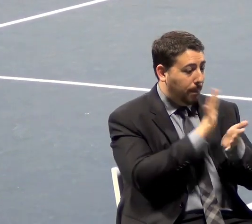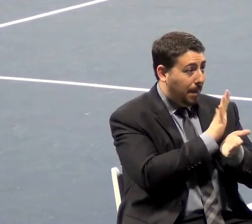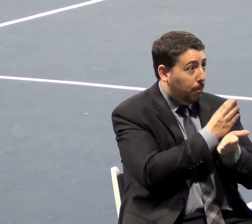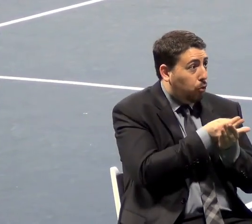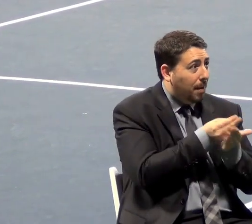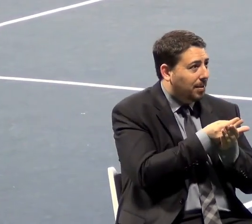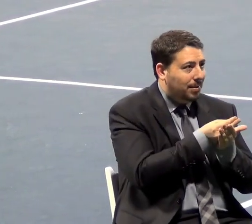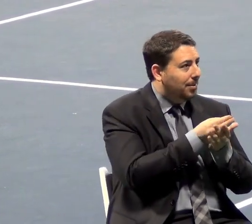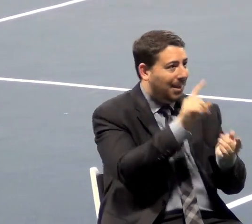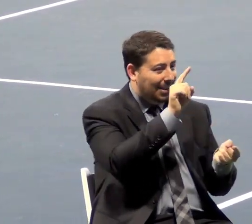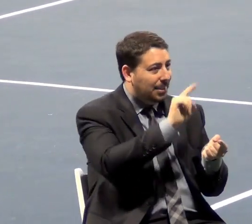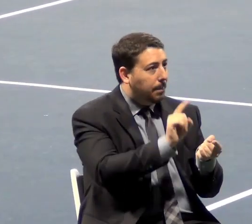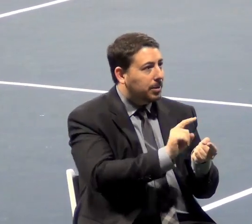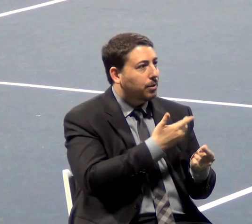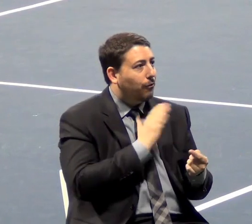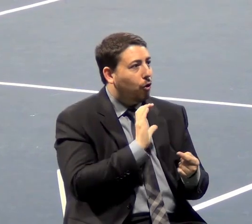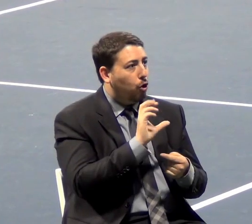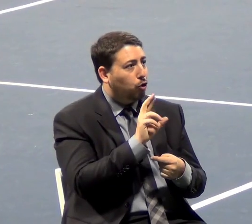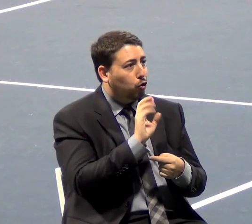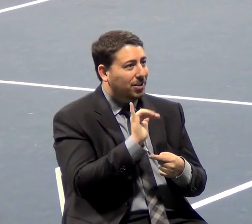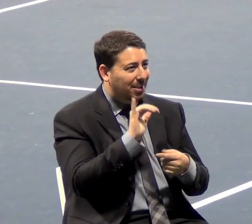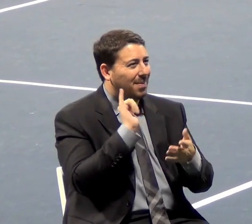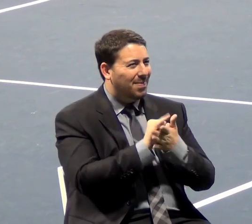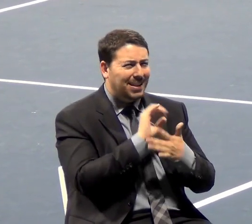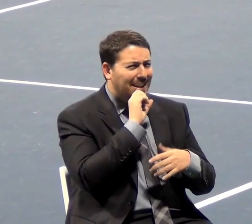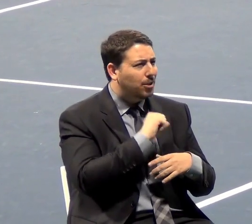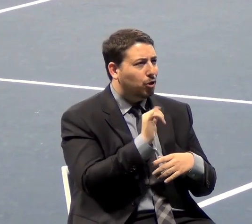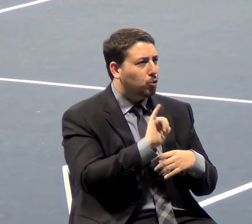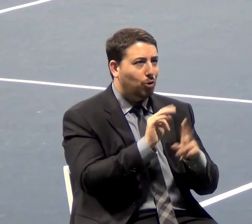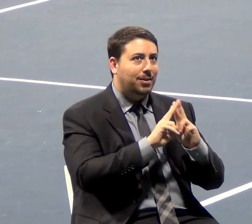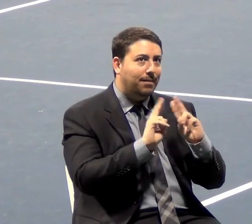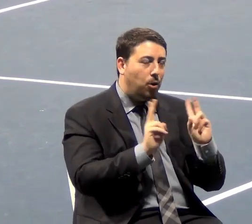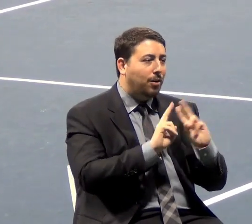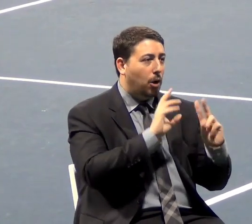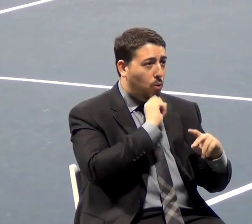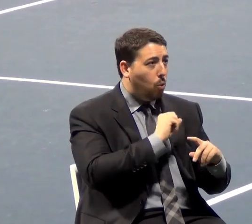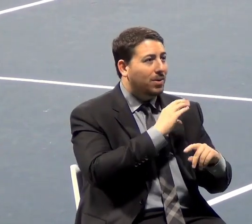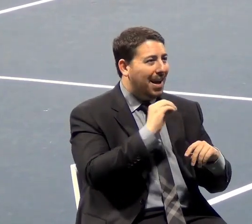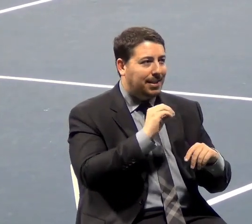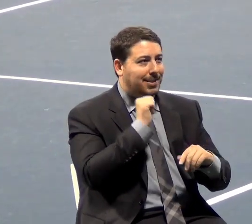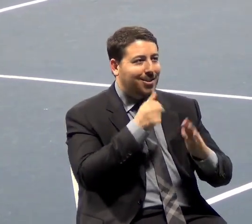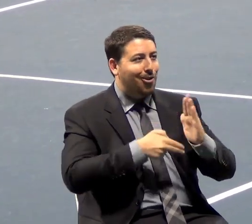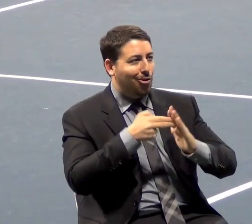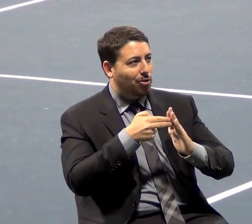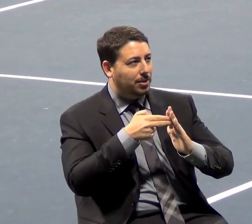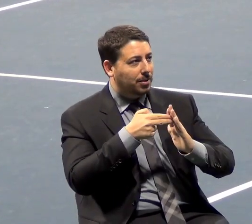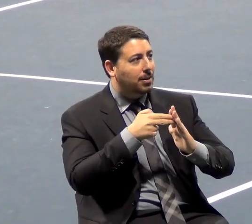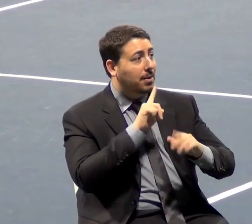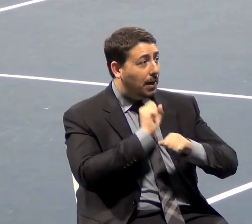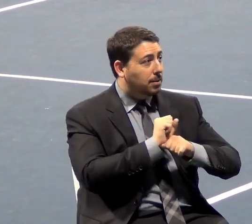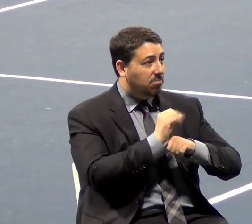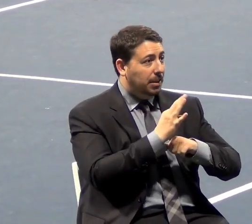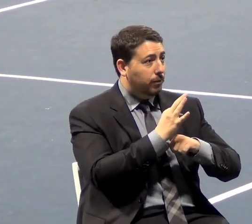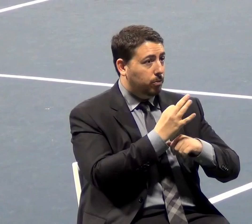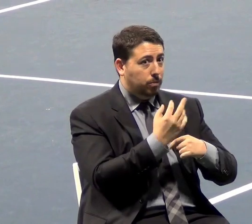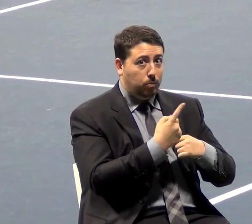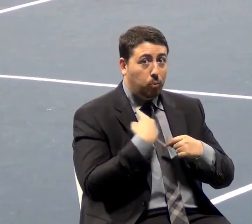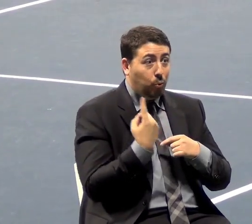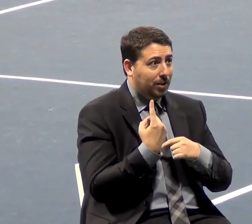is ancient as well. It is very, very old, and it's dishonest. If you or I duplicated the currency,